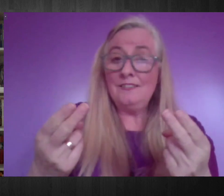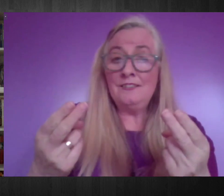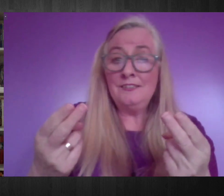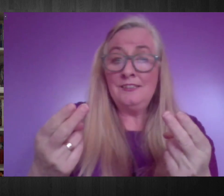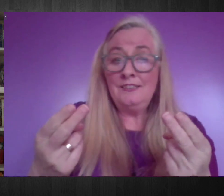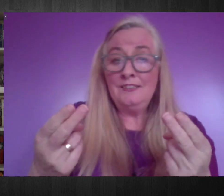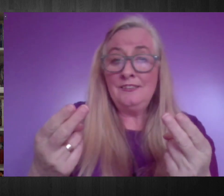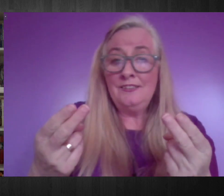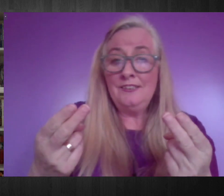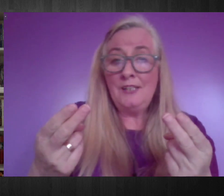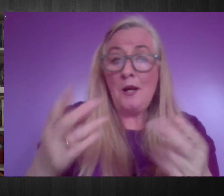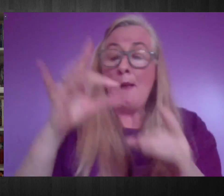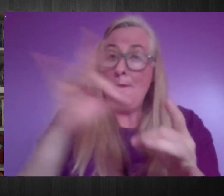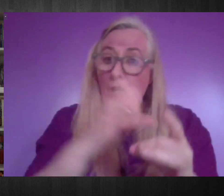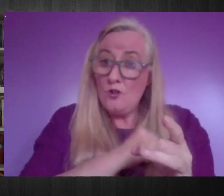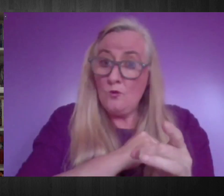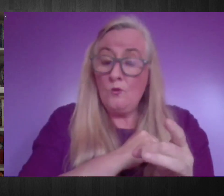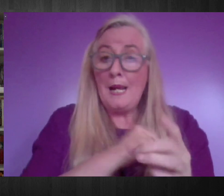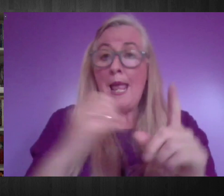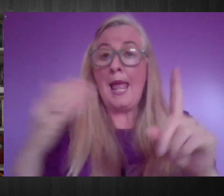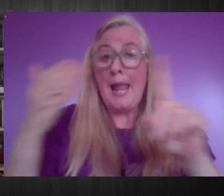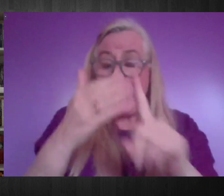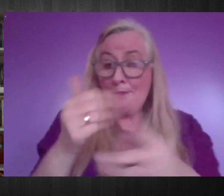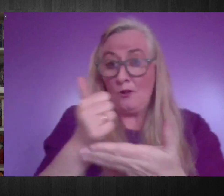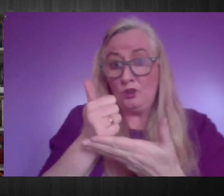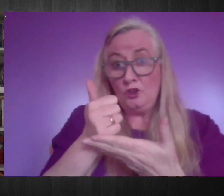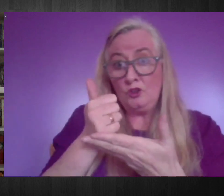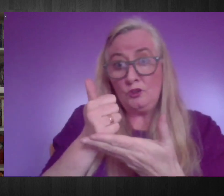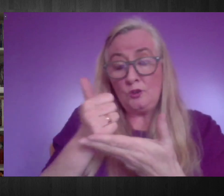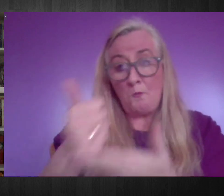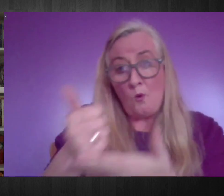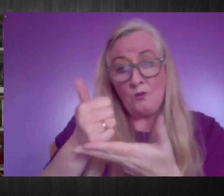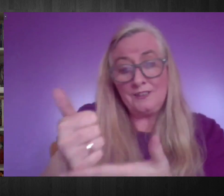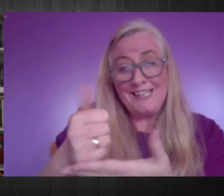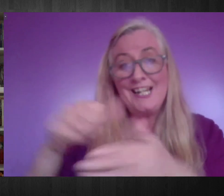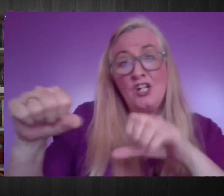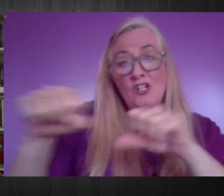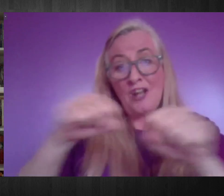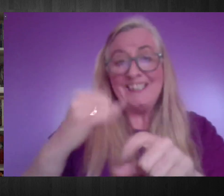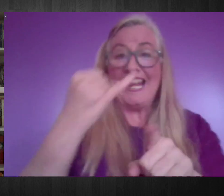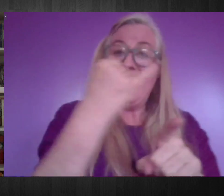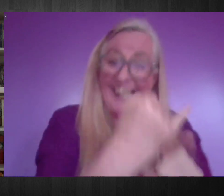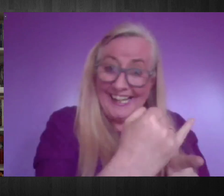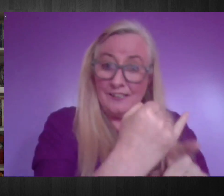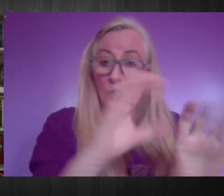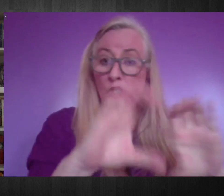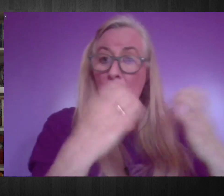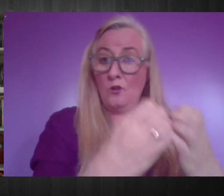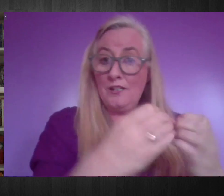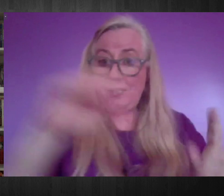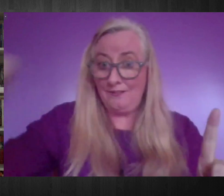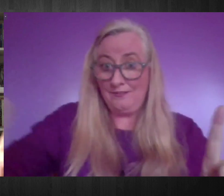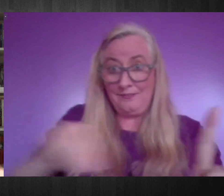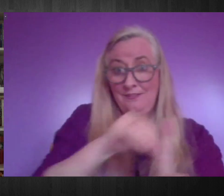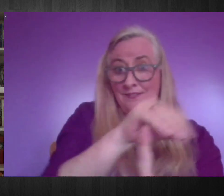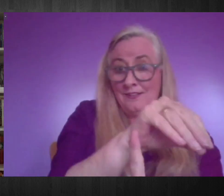towards supported services in the community. So how do we get the support that we need in the community